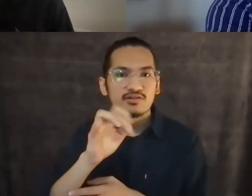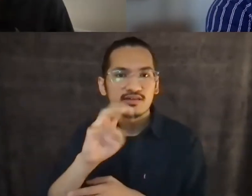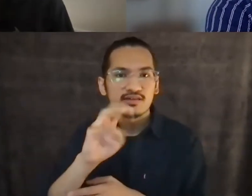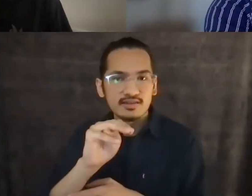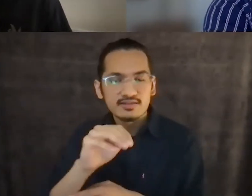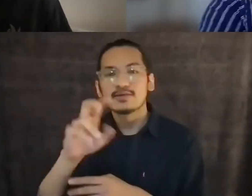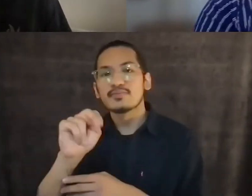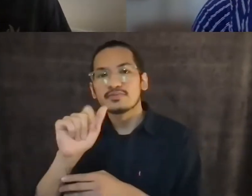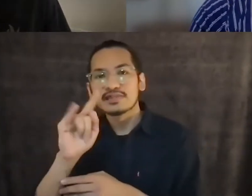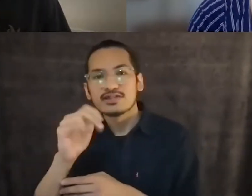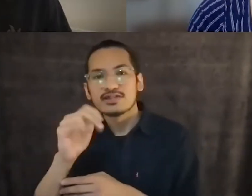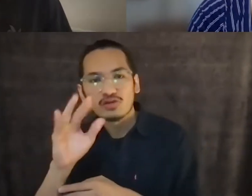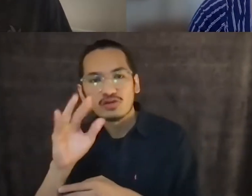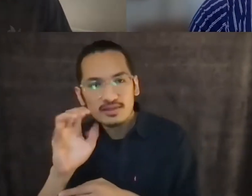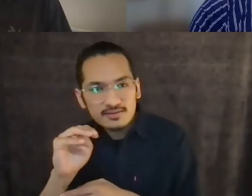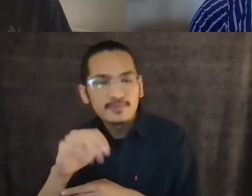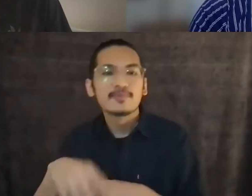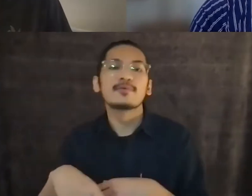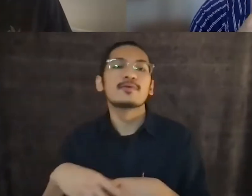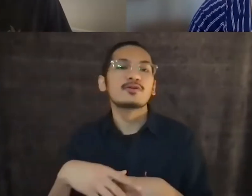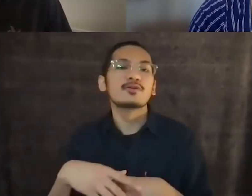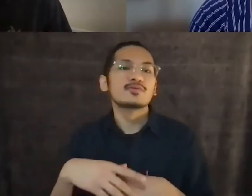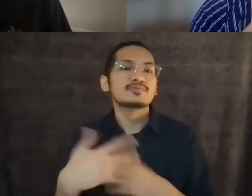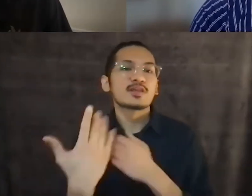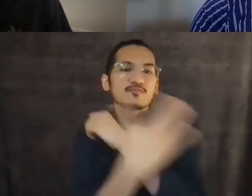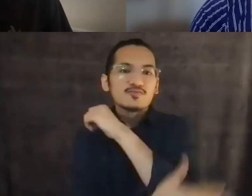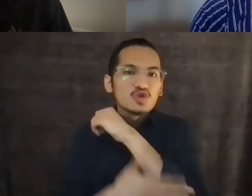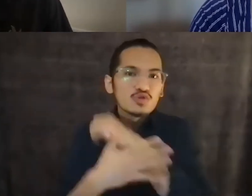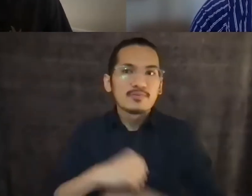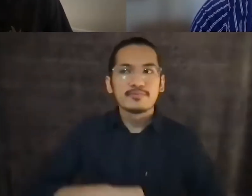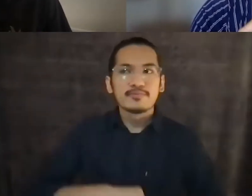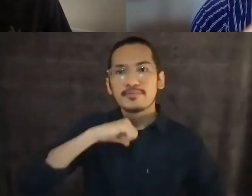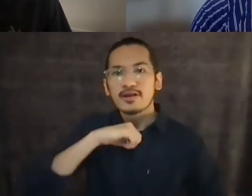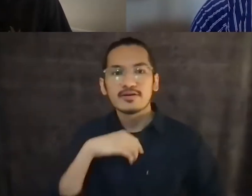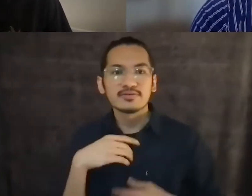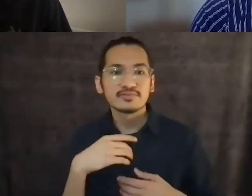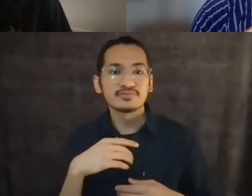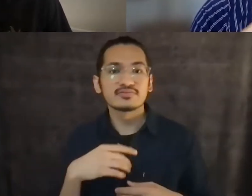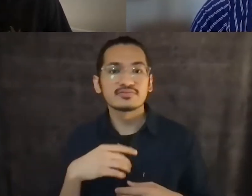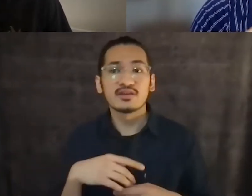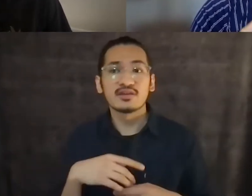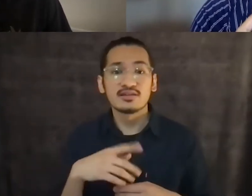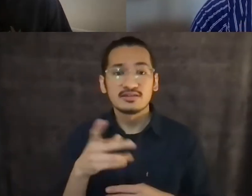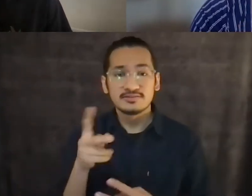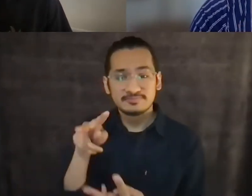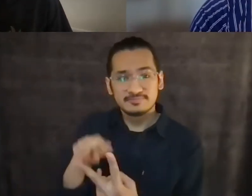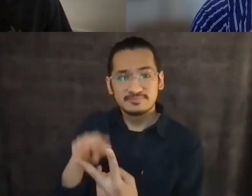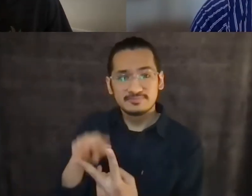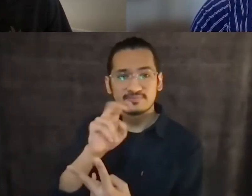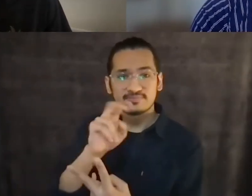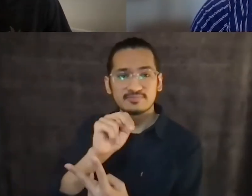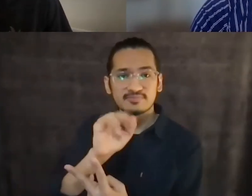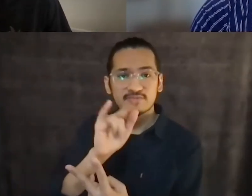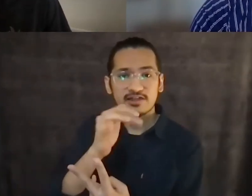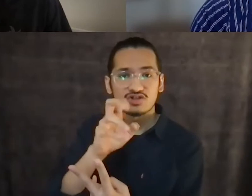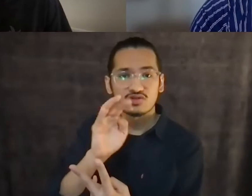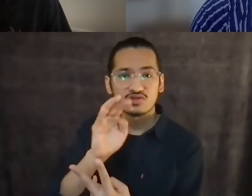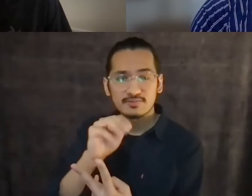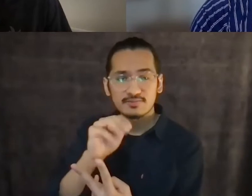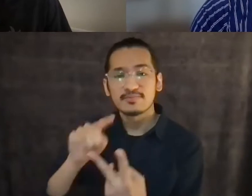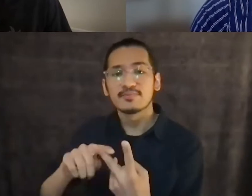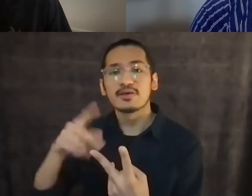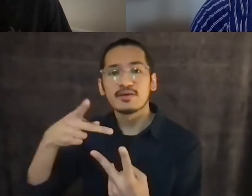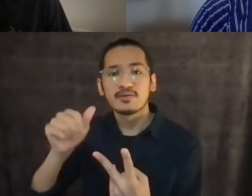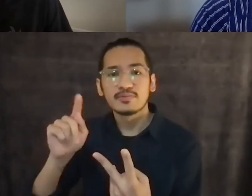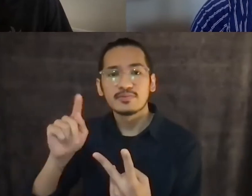in which she says, where nationalism and patriotism tend to exalt the virtues of a people or a race, Aloha